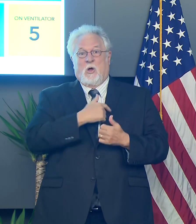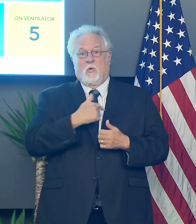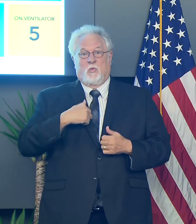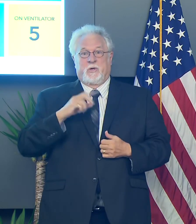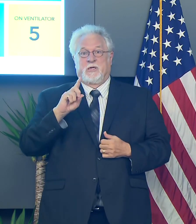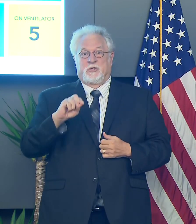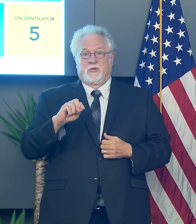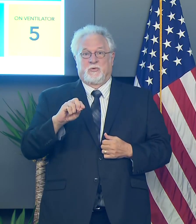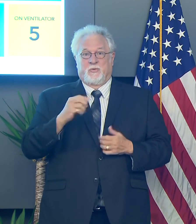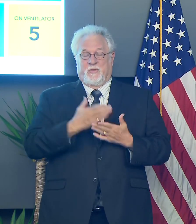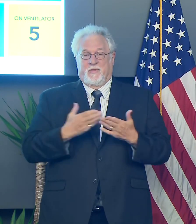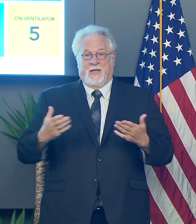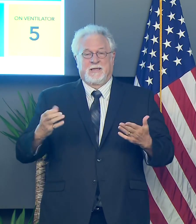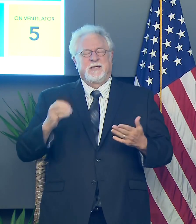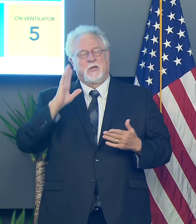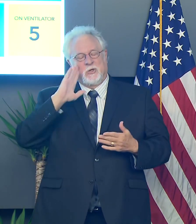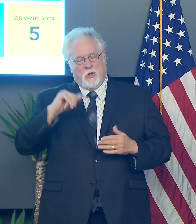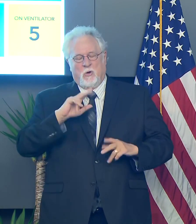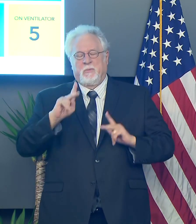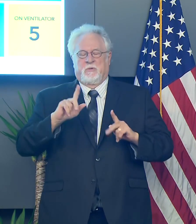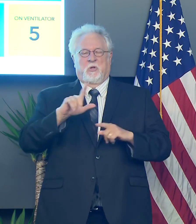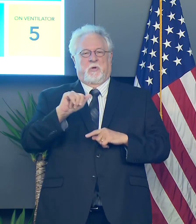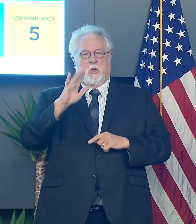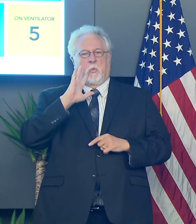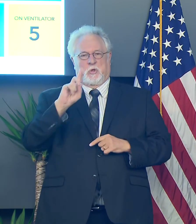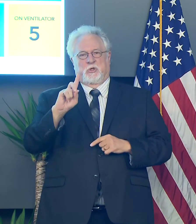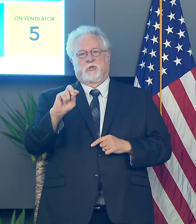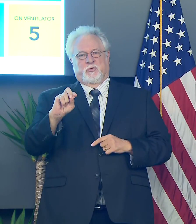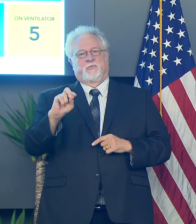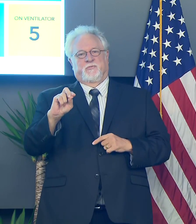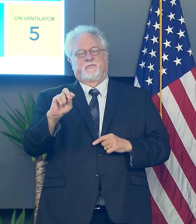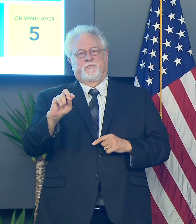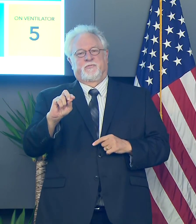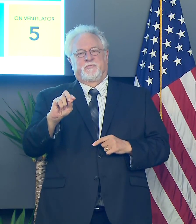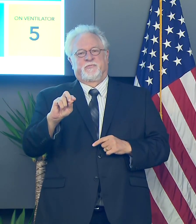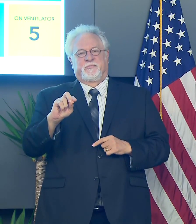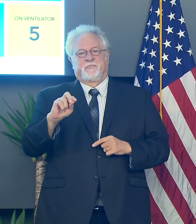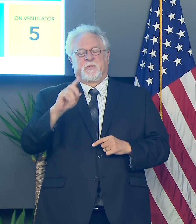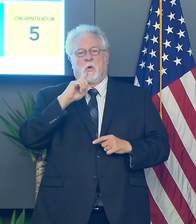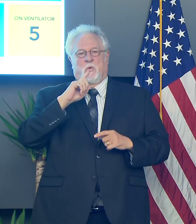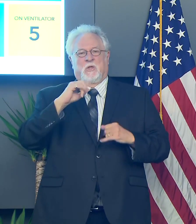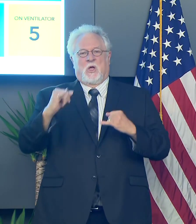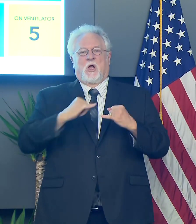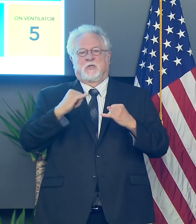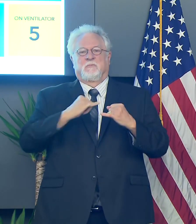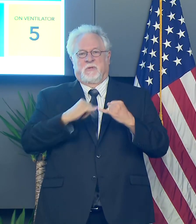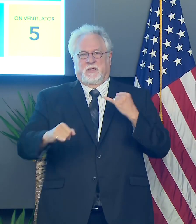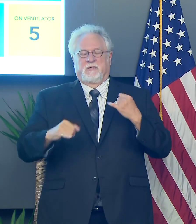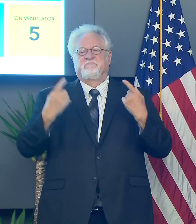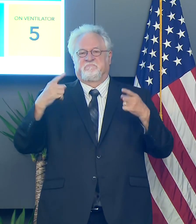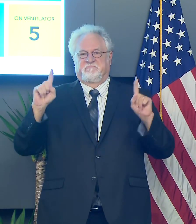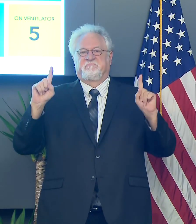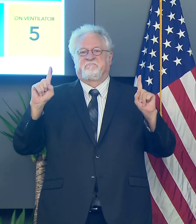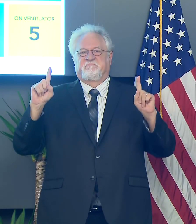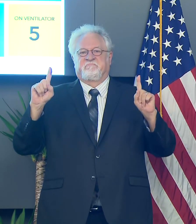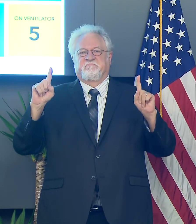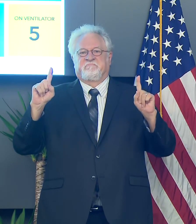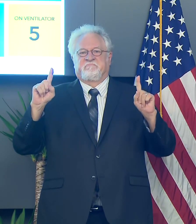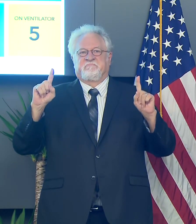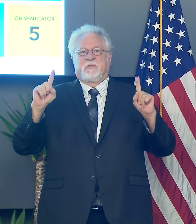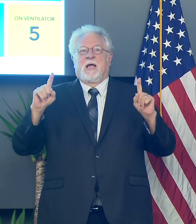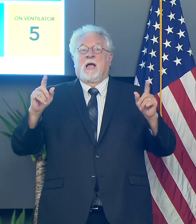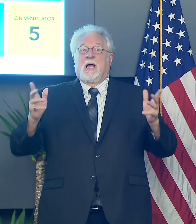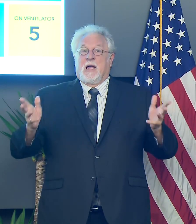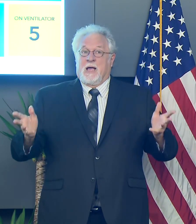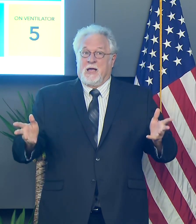do things. And, and I know the people of Louisiana will do that. Um, and we're going to ultimately be, uh, successful. And I do